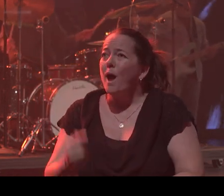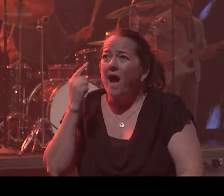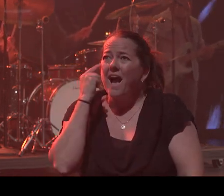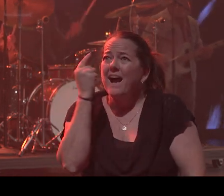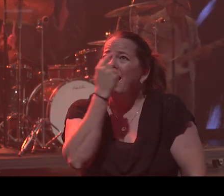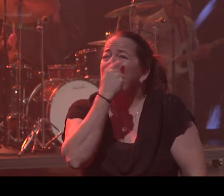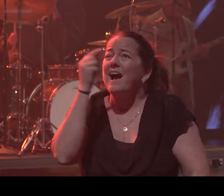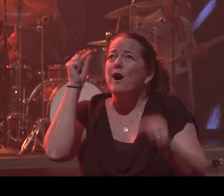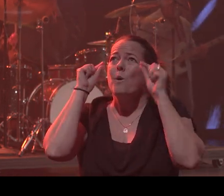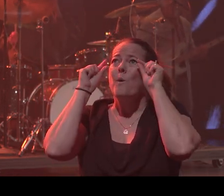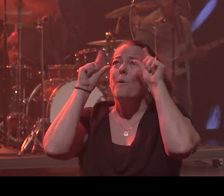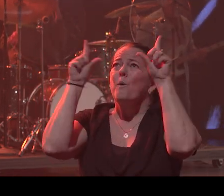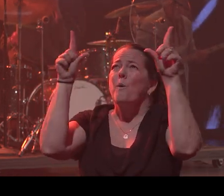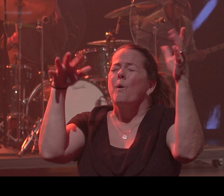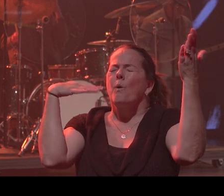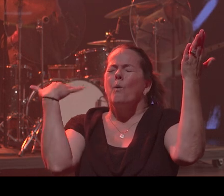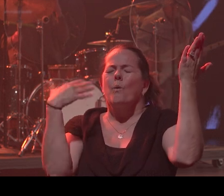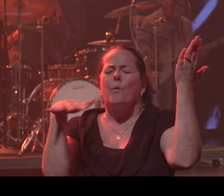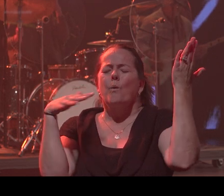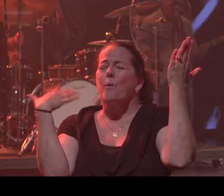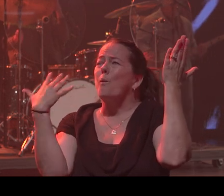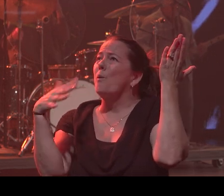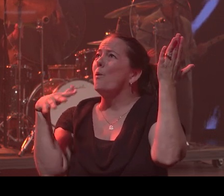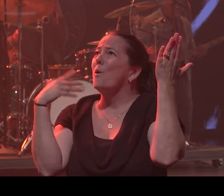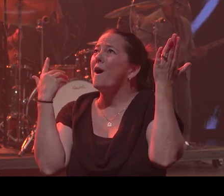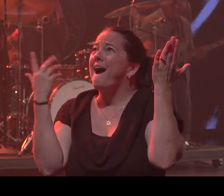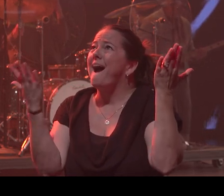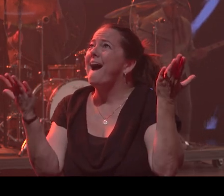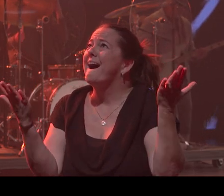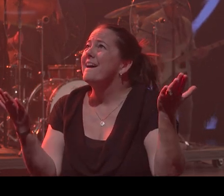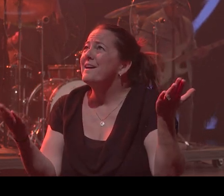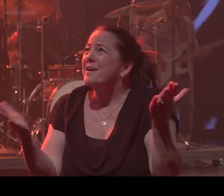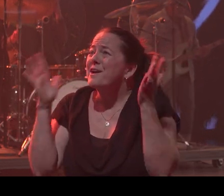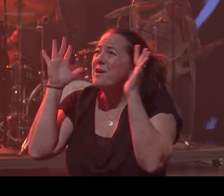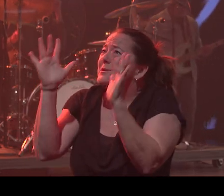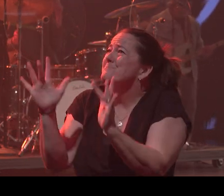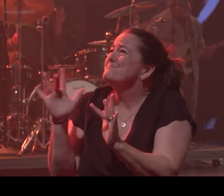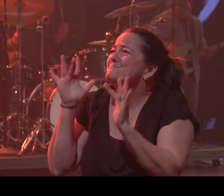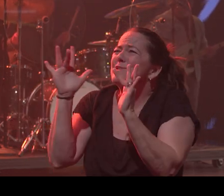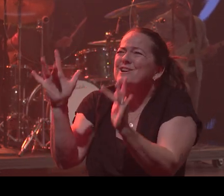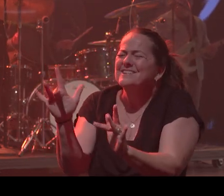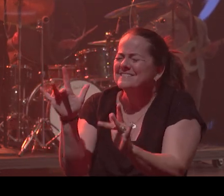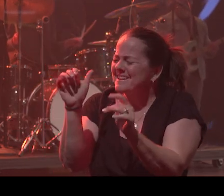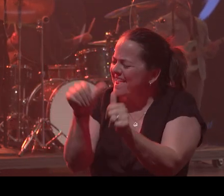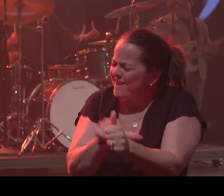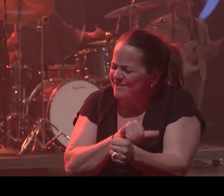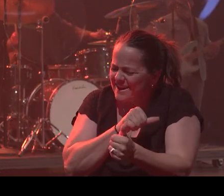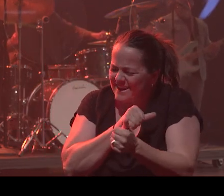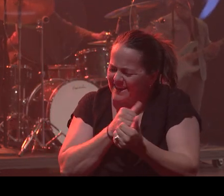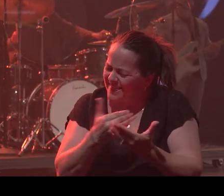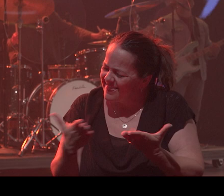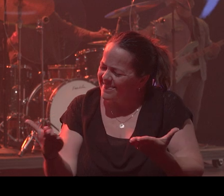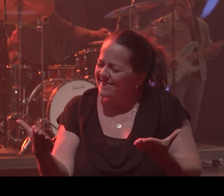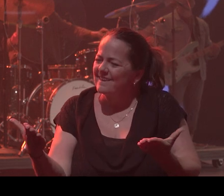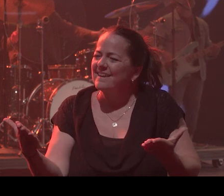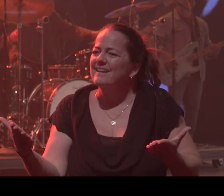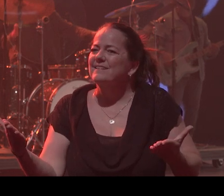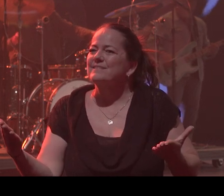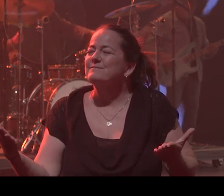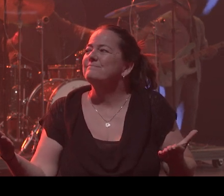eyes to see your mercy in everything. Because